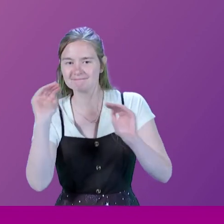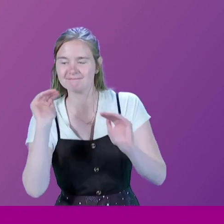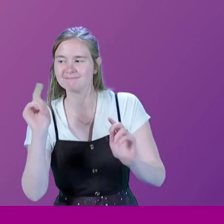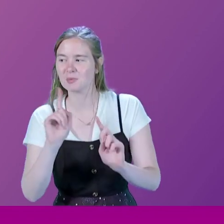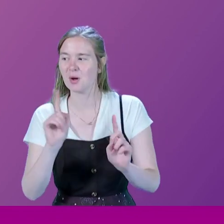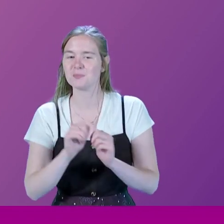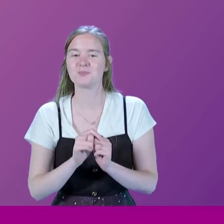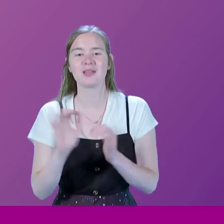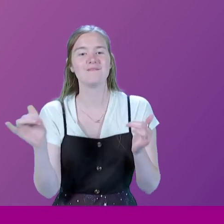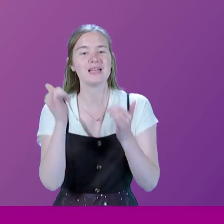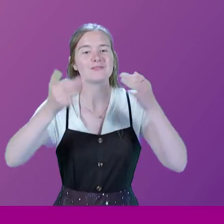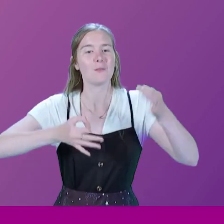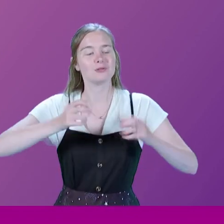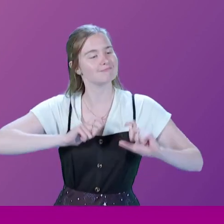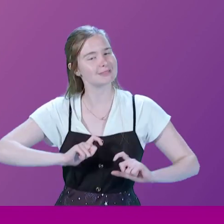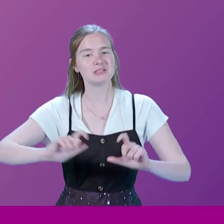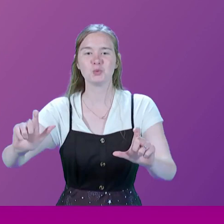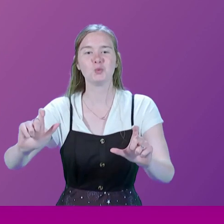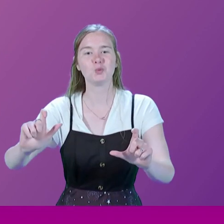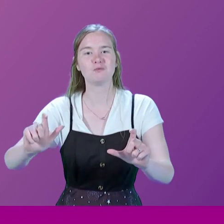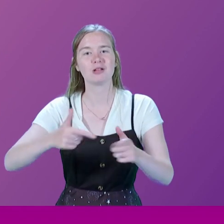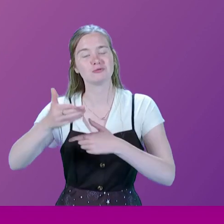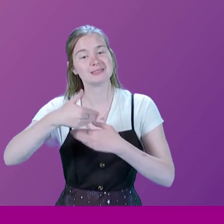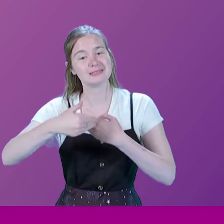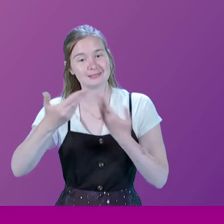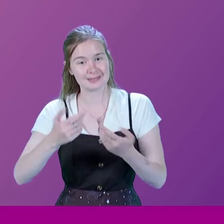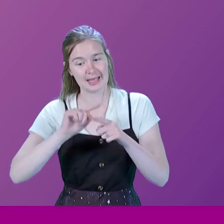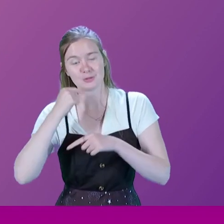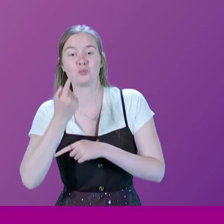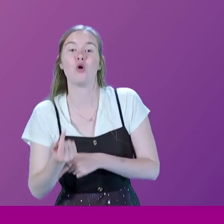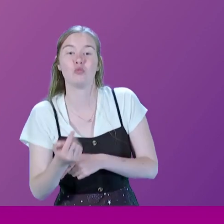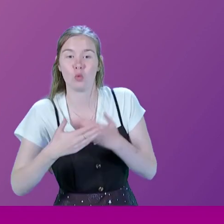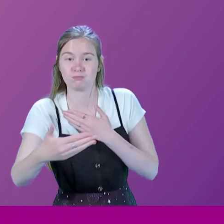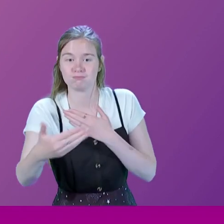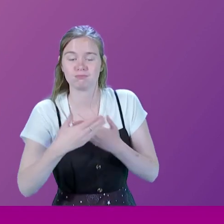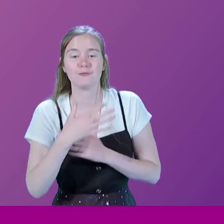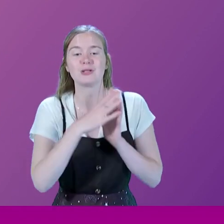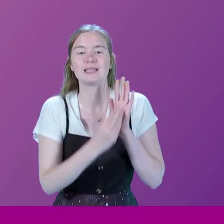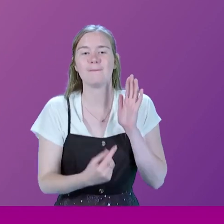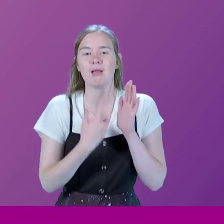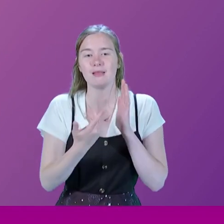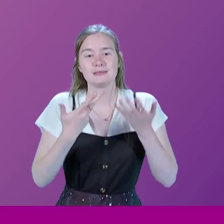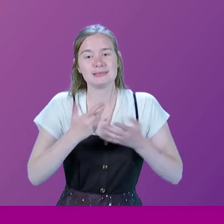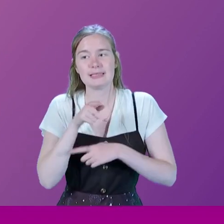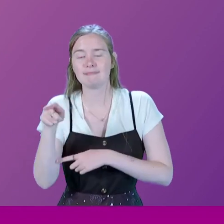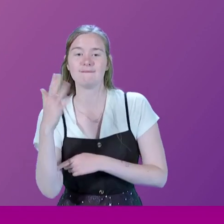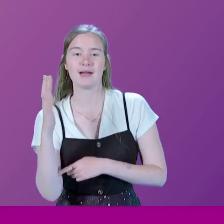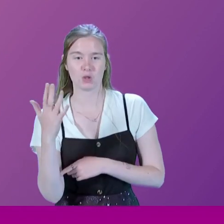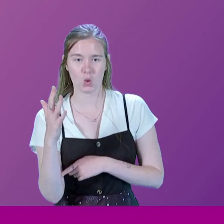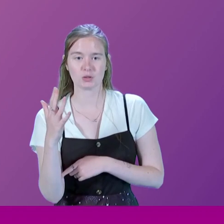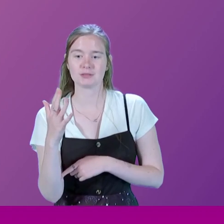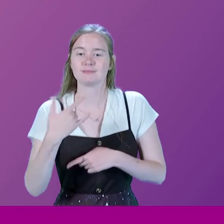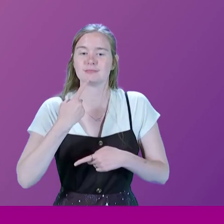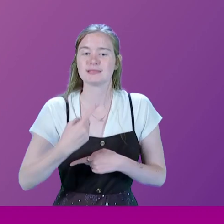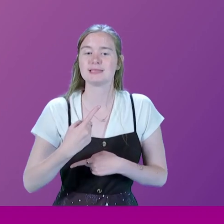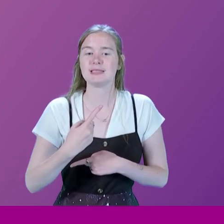the Festival of Politics continues for the rest of today and for tomorrow. And for example, later on today at five o'clock, I've been